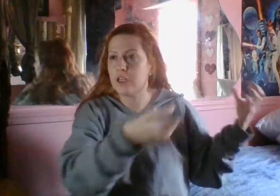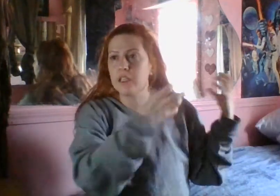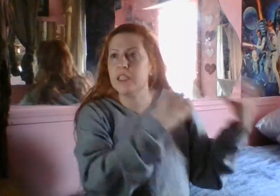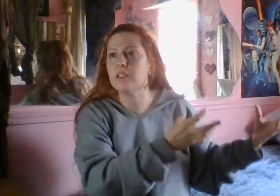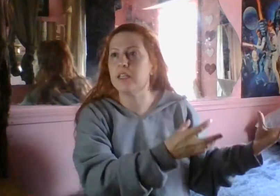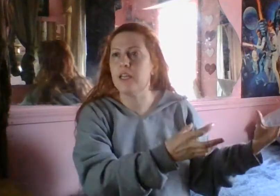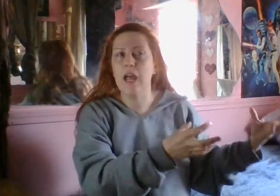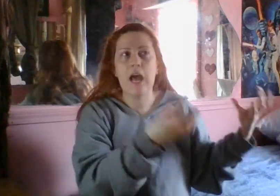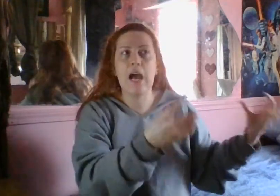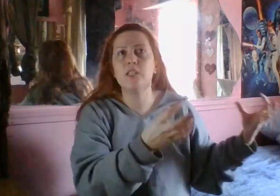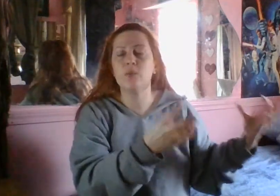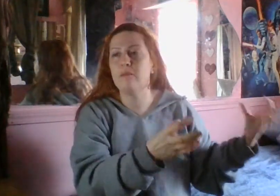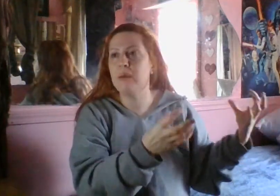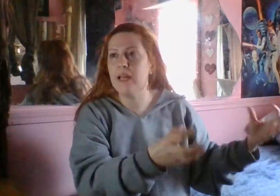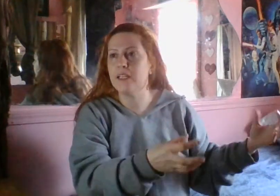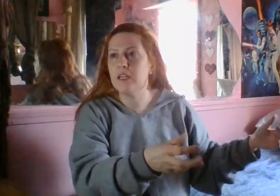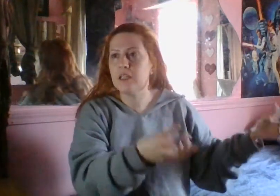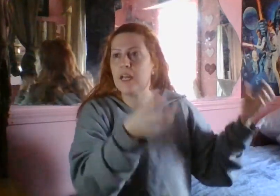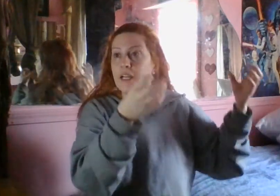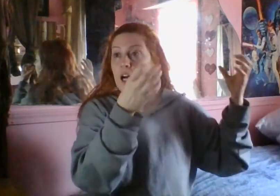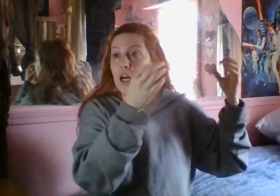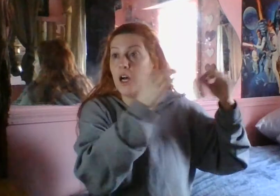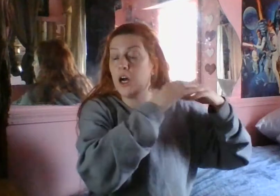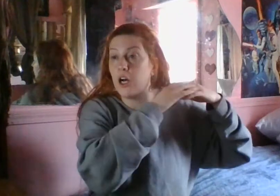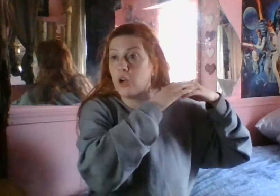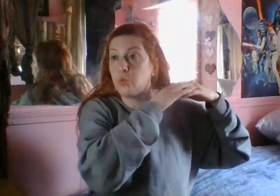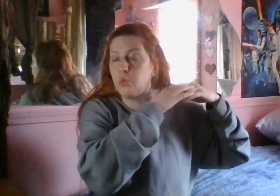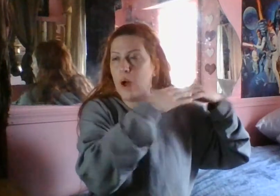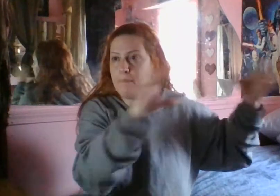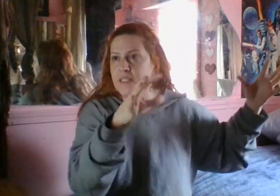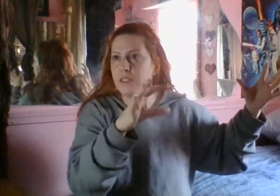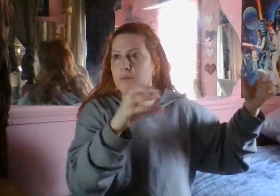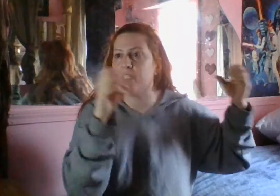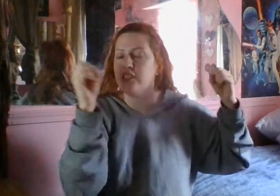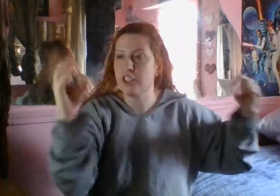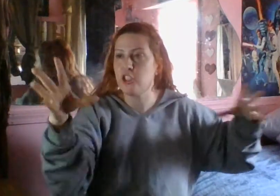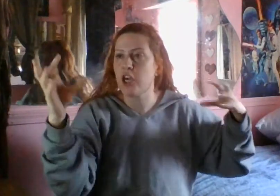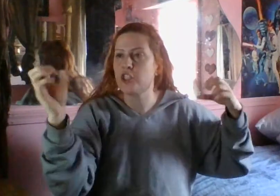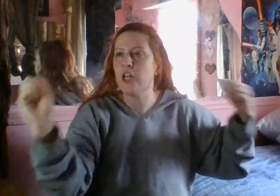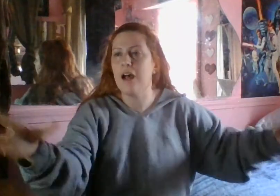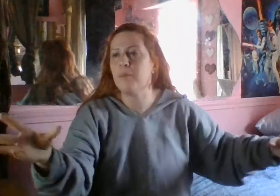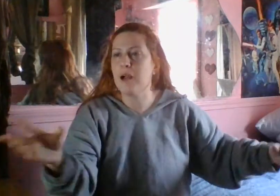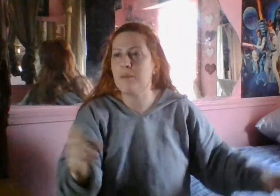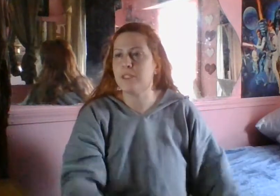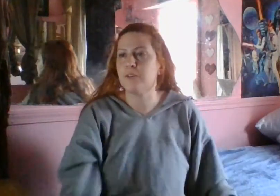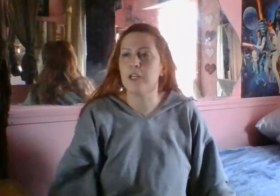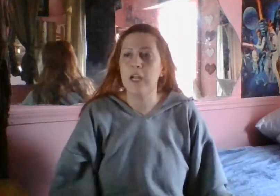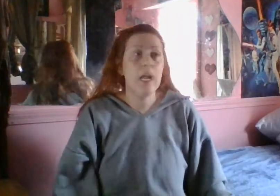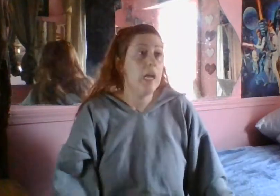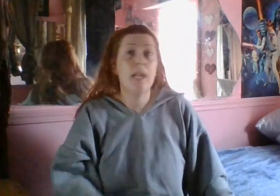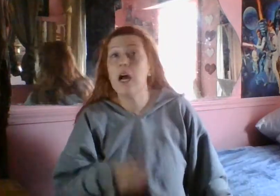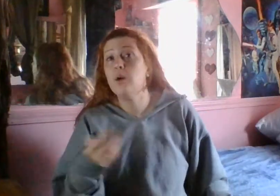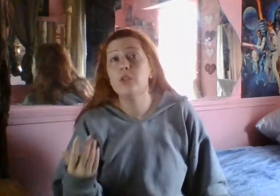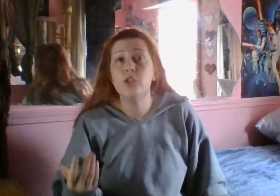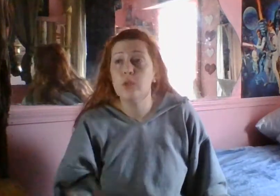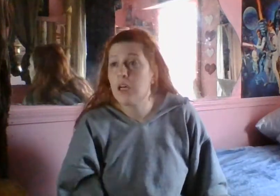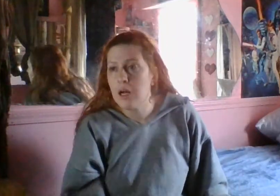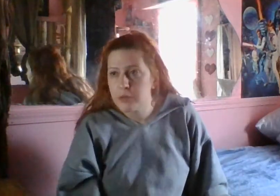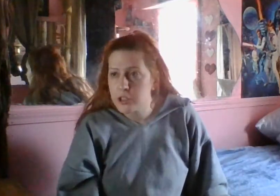clearly had to have been, like, uh, uh, weapons being discharged in the upper atmosphere. And how would you accomplish